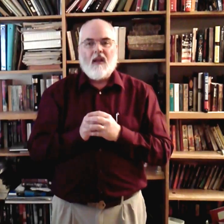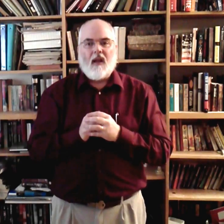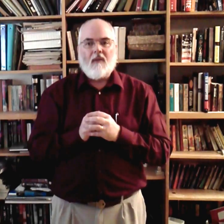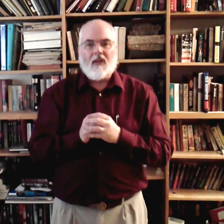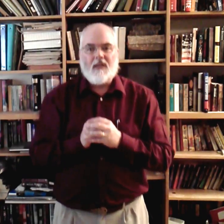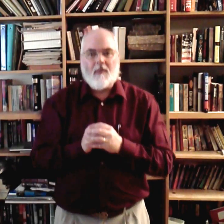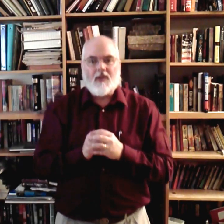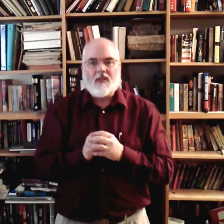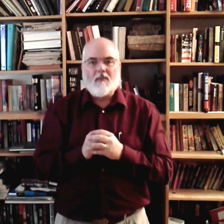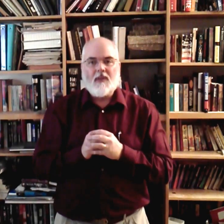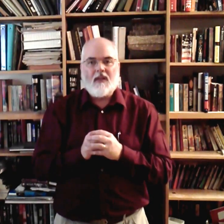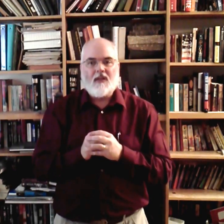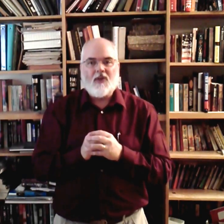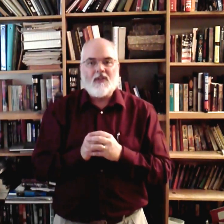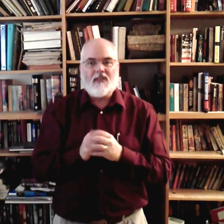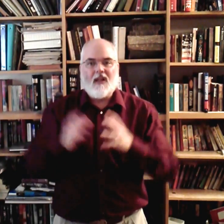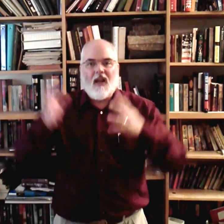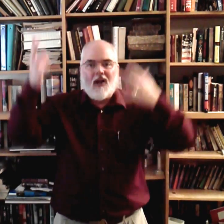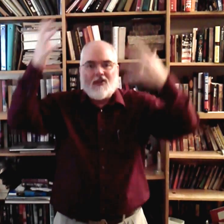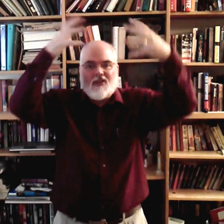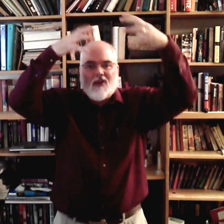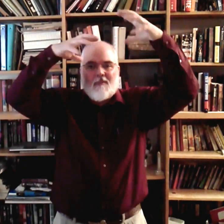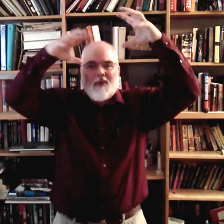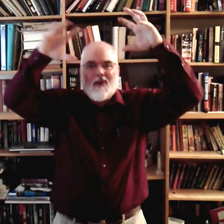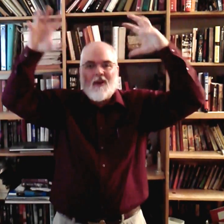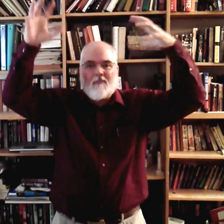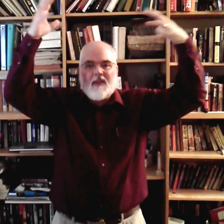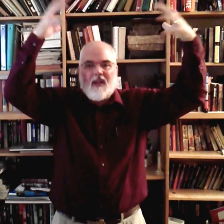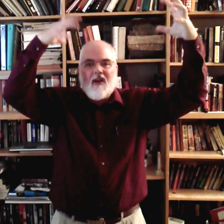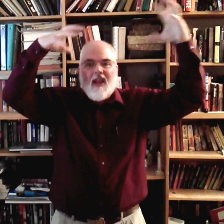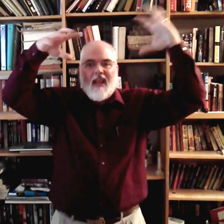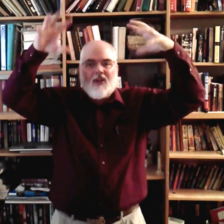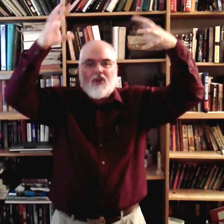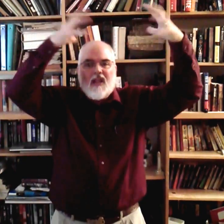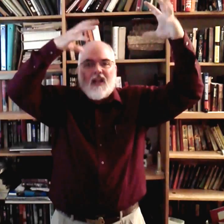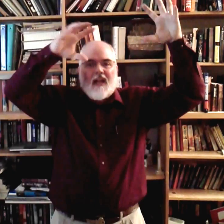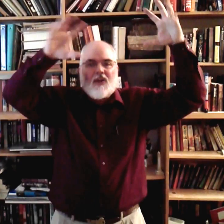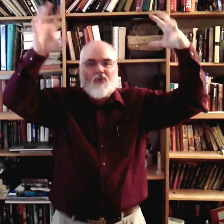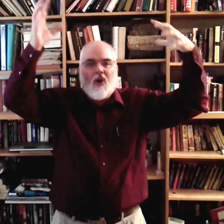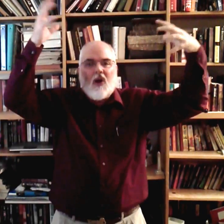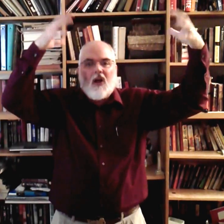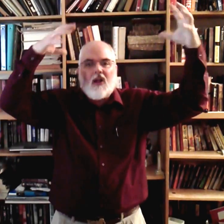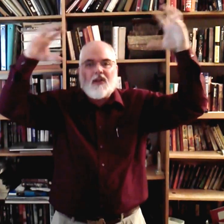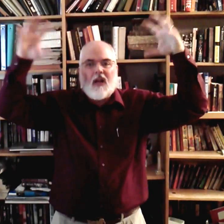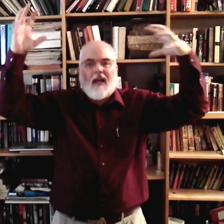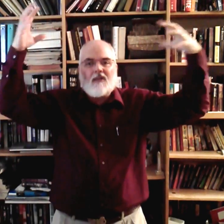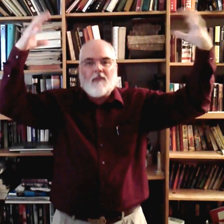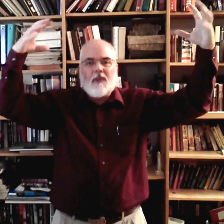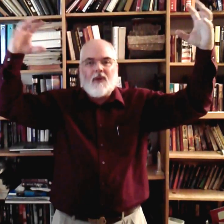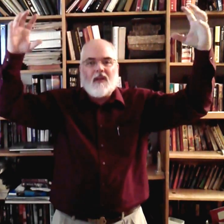I'm going to dip it a little bit here so you can see the clouds. They're up here, up in the air. And it's just kind of draw the clouds up here in the